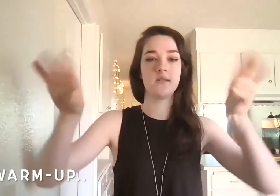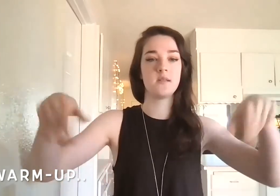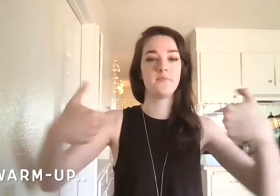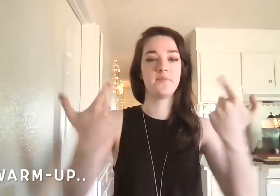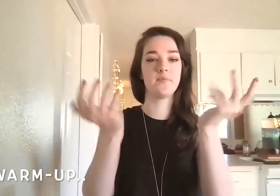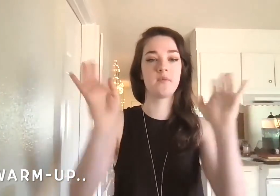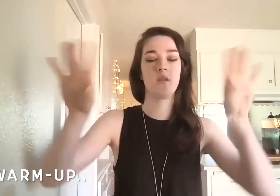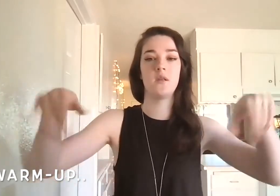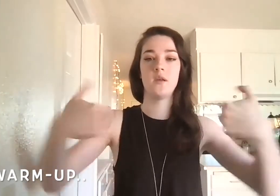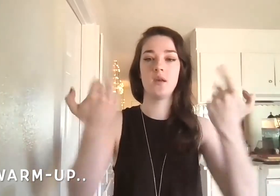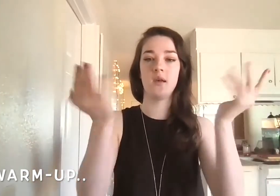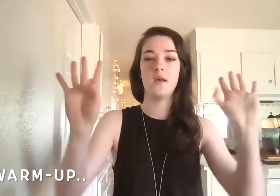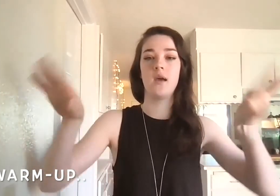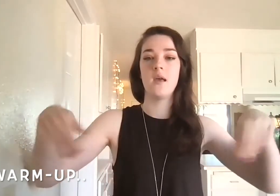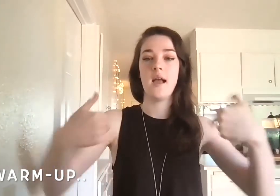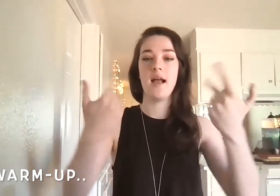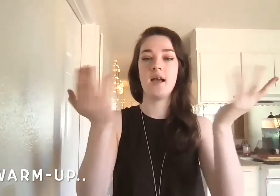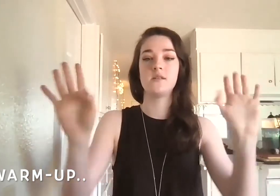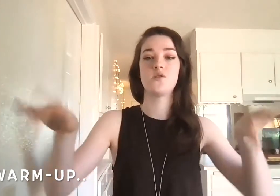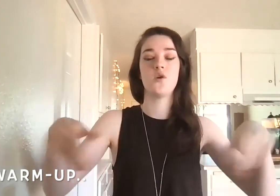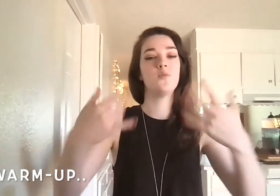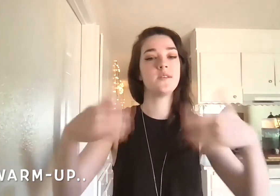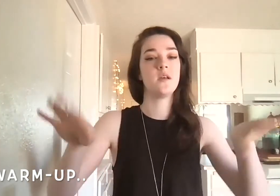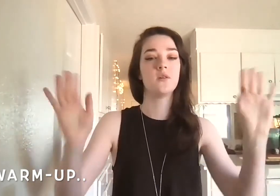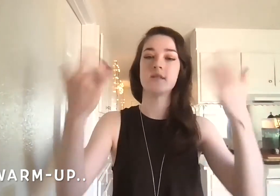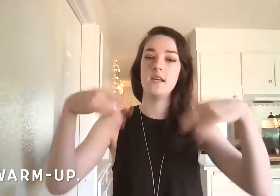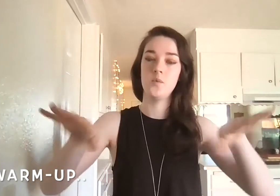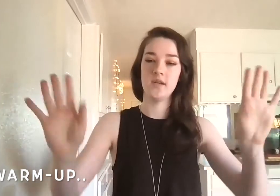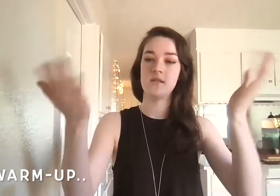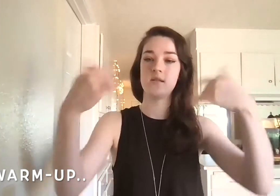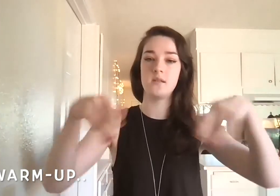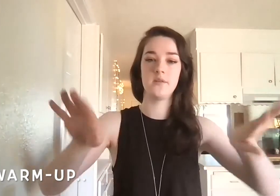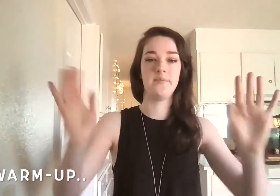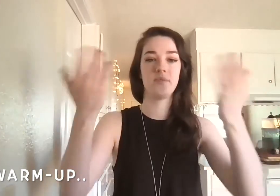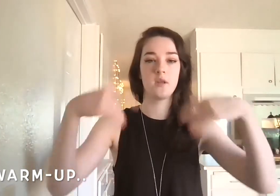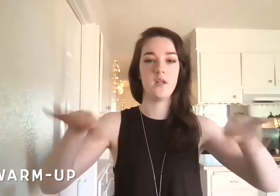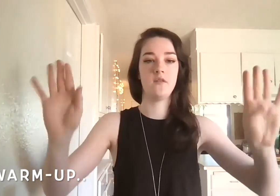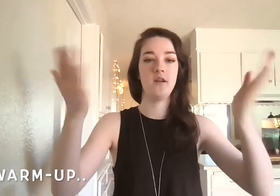and some wrist circles inwards lovely